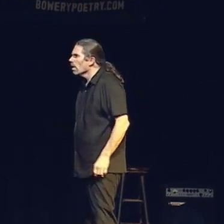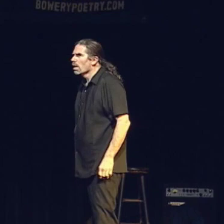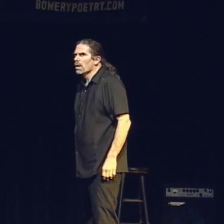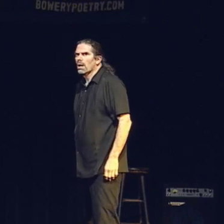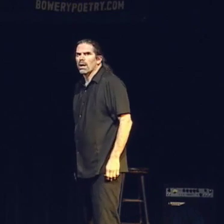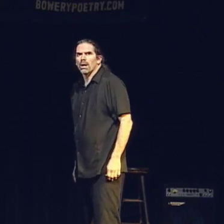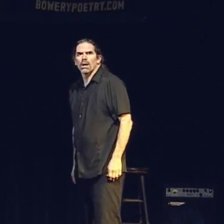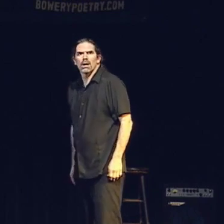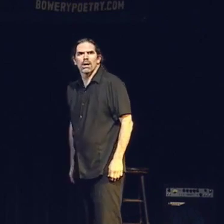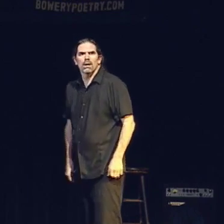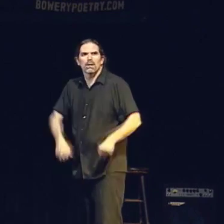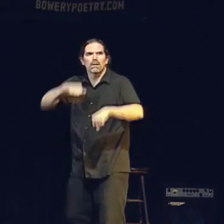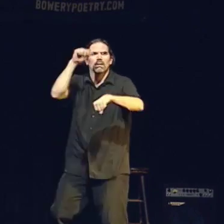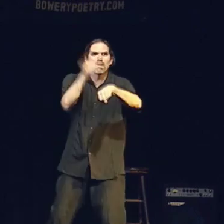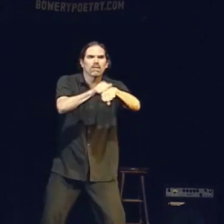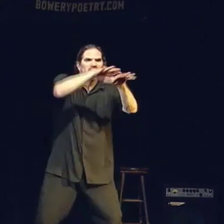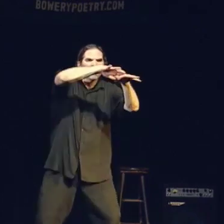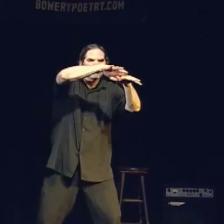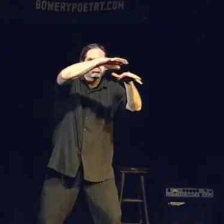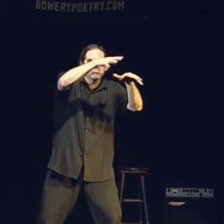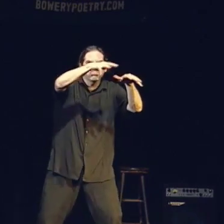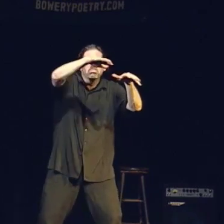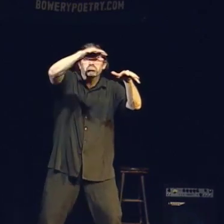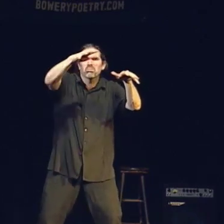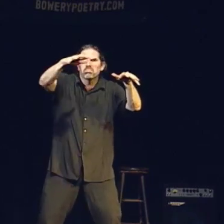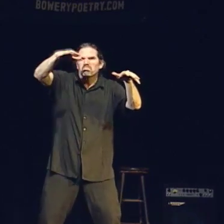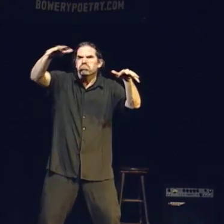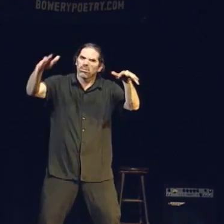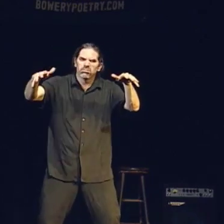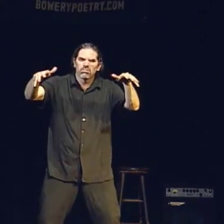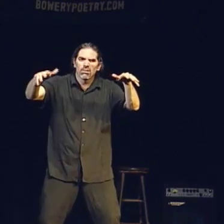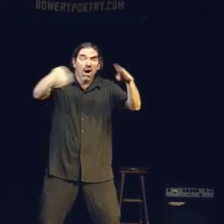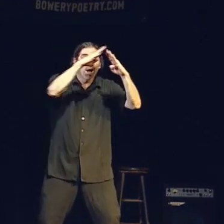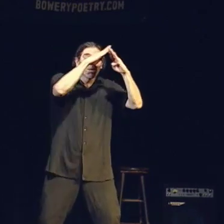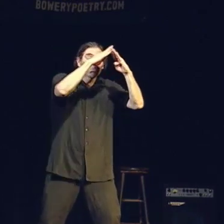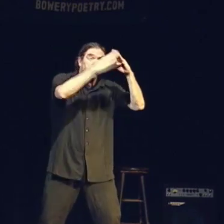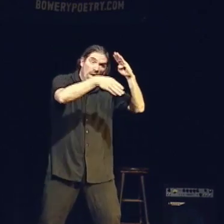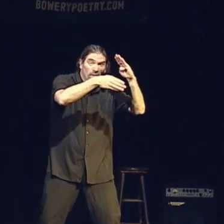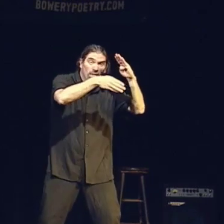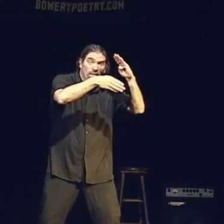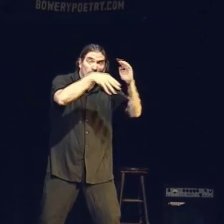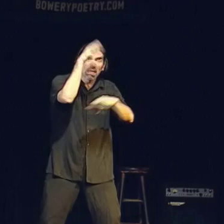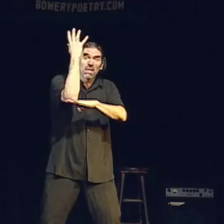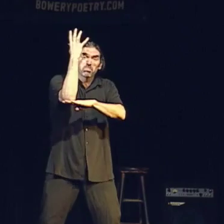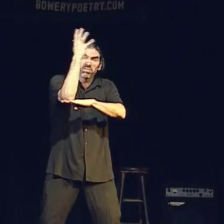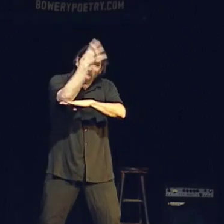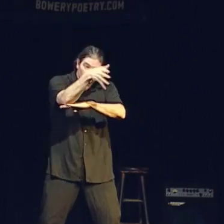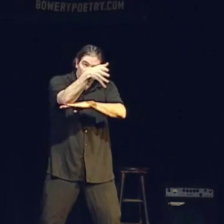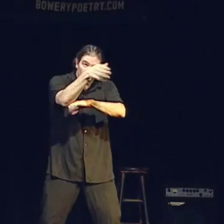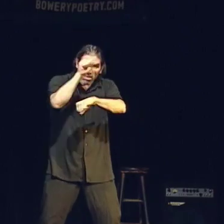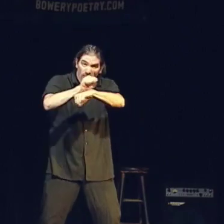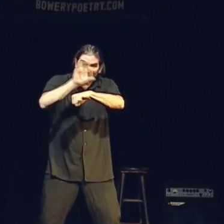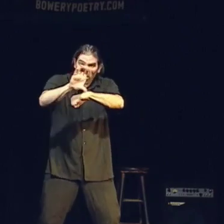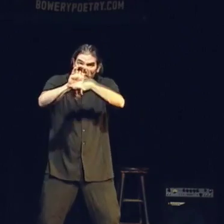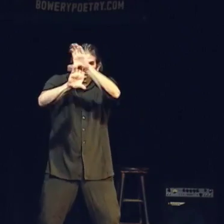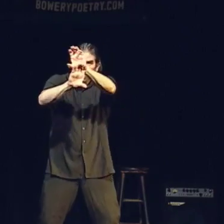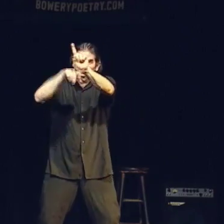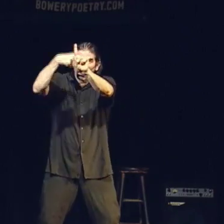Leaving behind. Desolation. Rubble. And a cross.